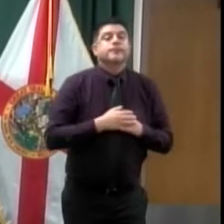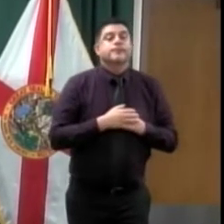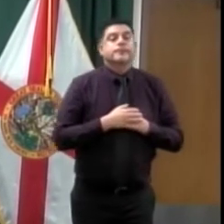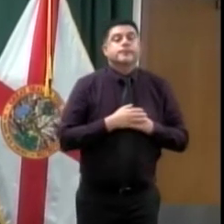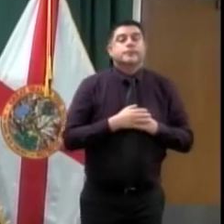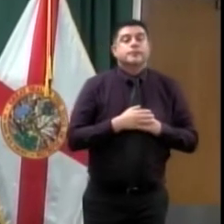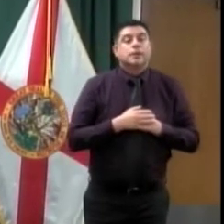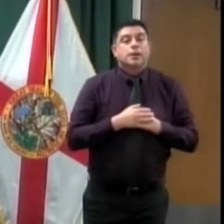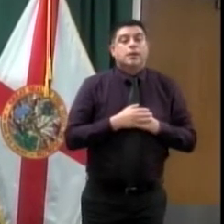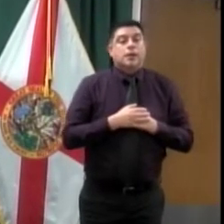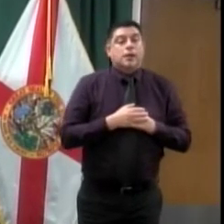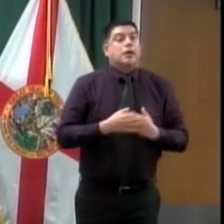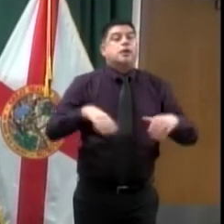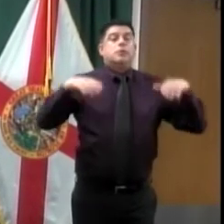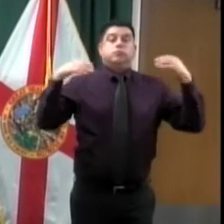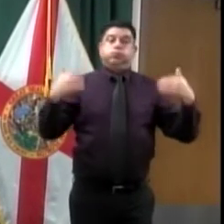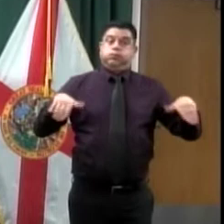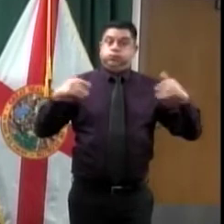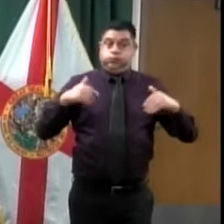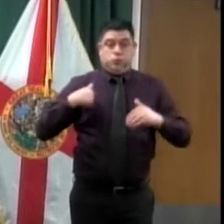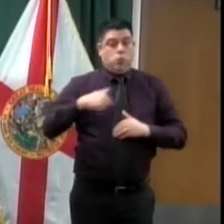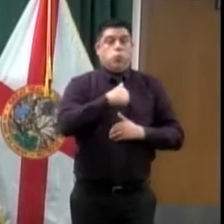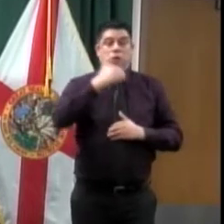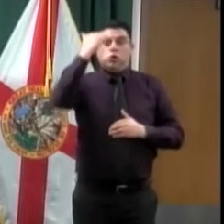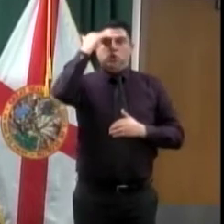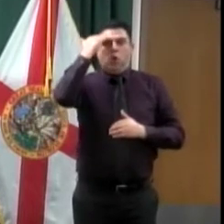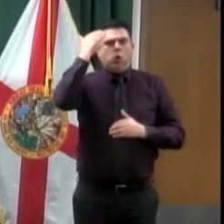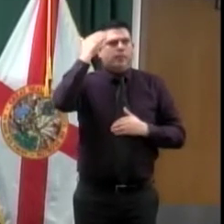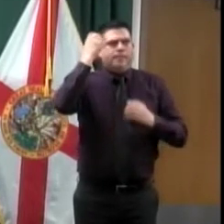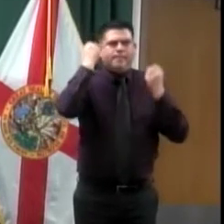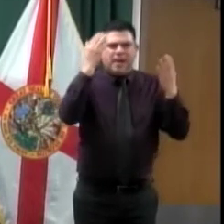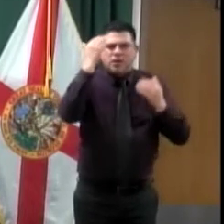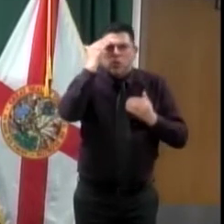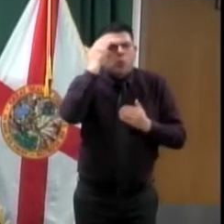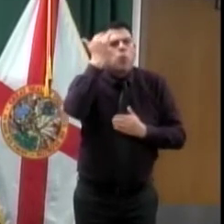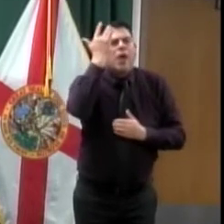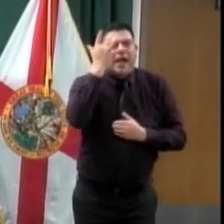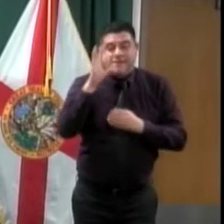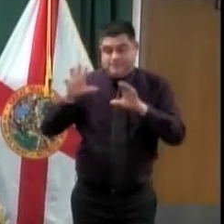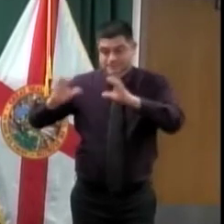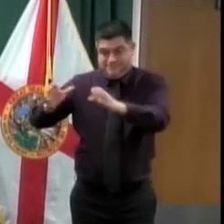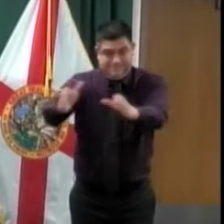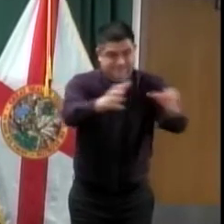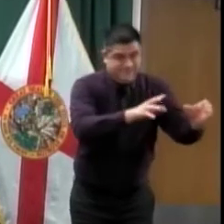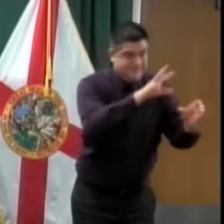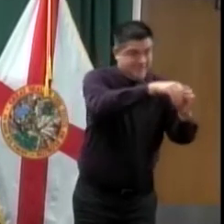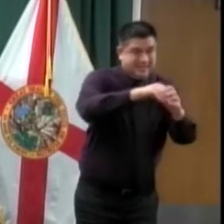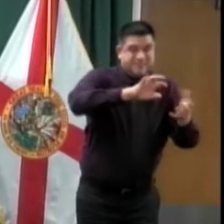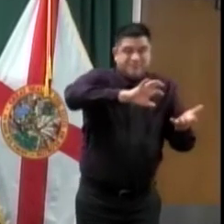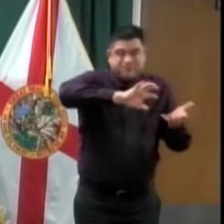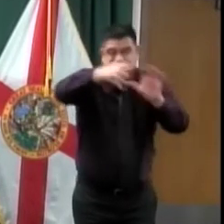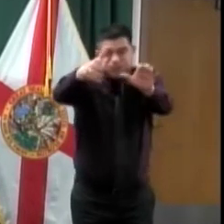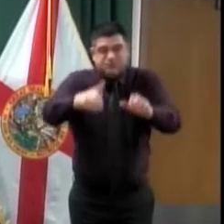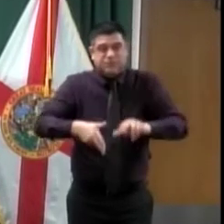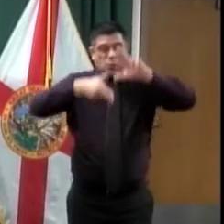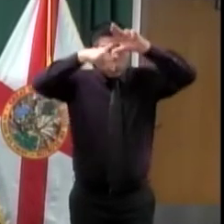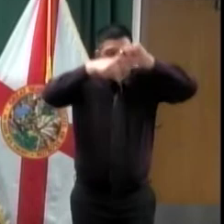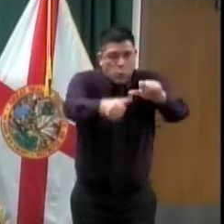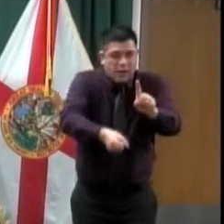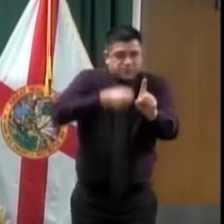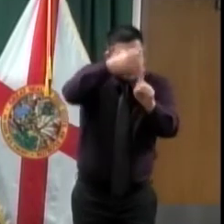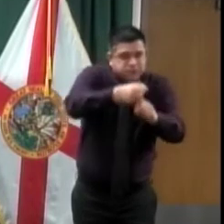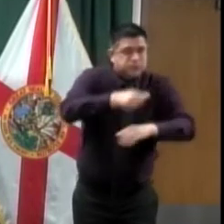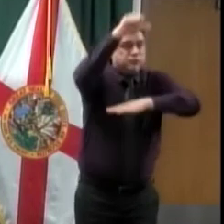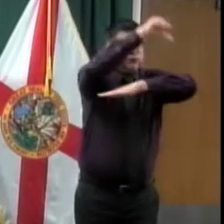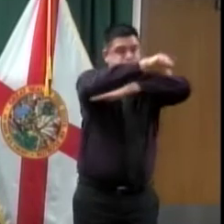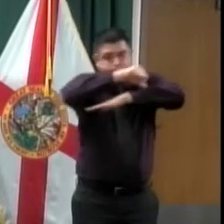Many know us in the community from our disaster relief efforts from hurricanes, tornadoes, or the earthquake back in 2010, and